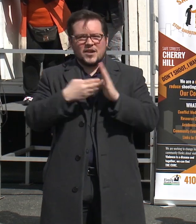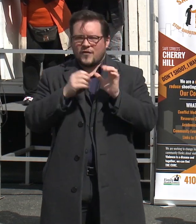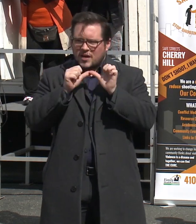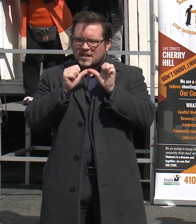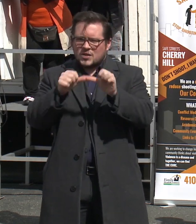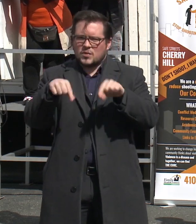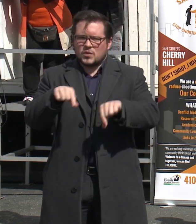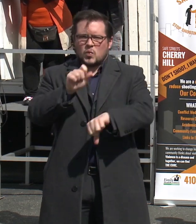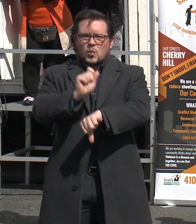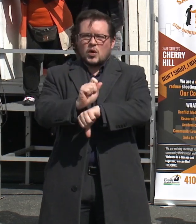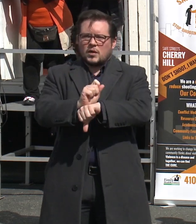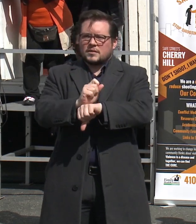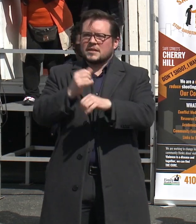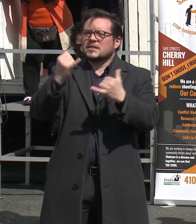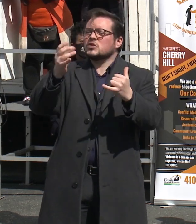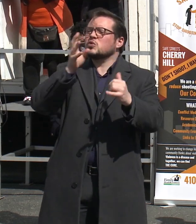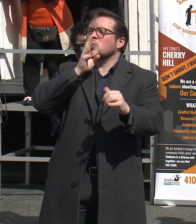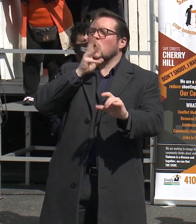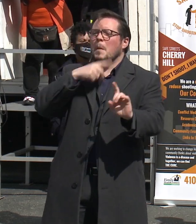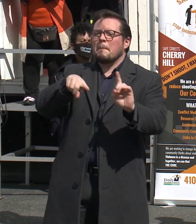Now let's talk about the plan.